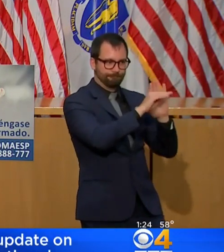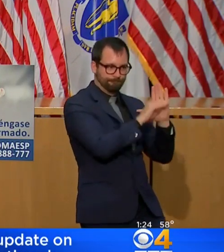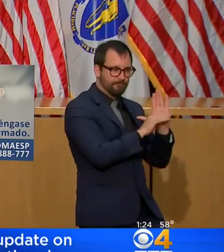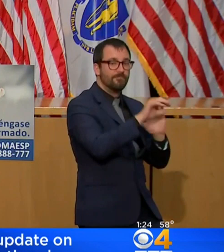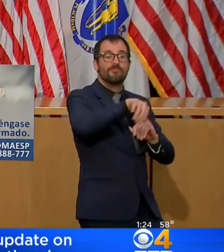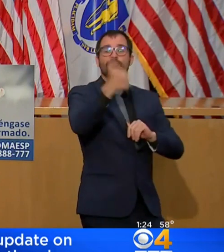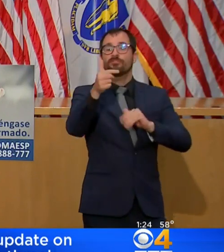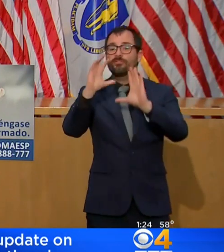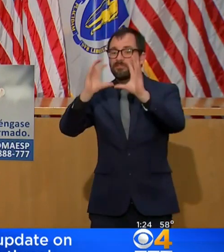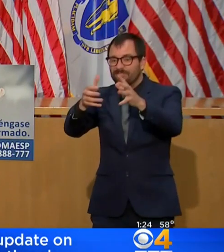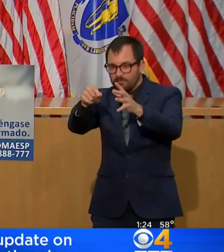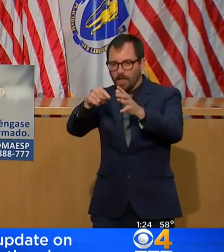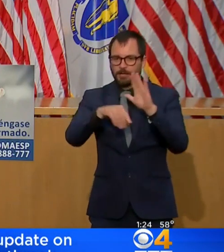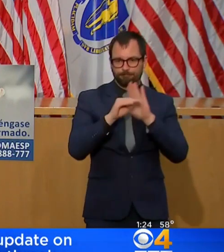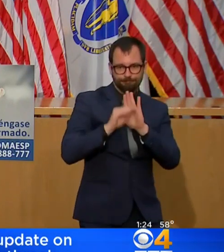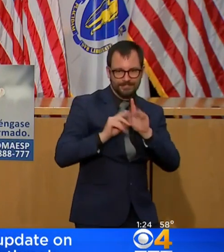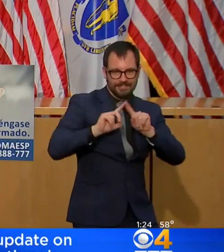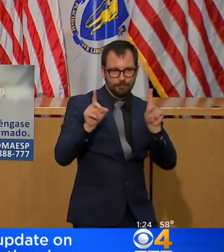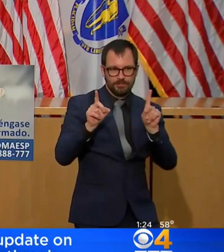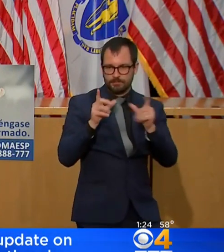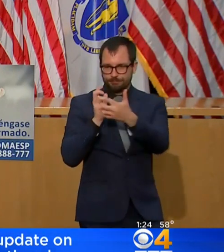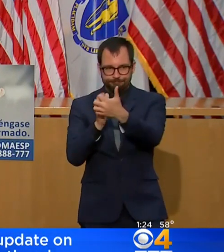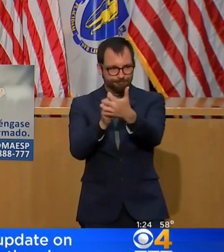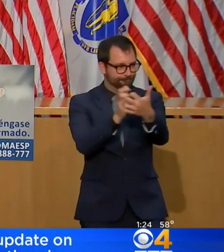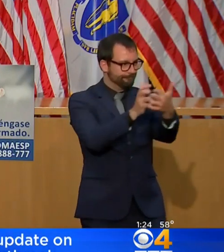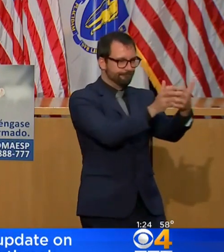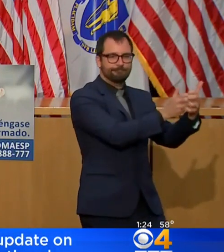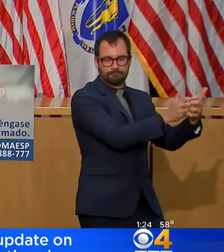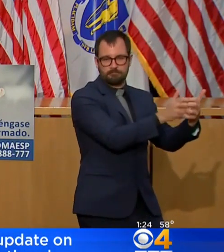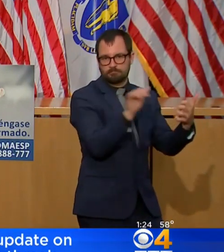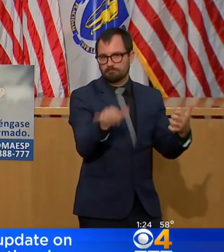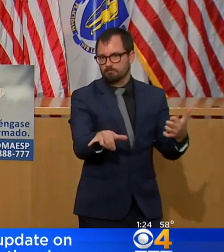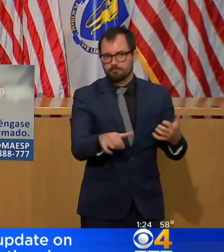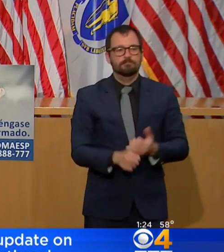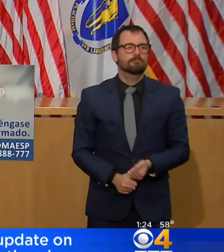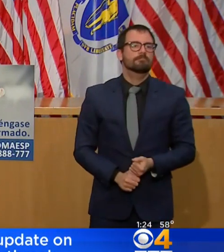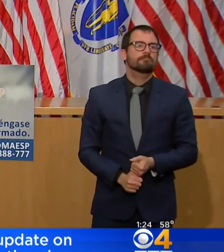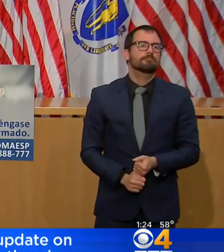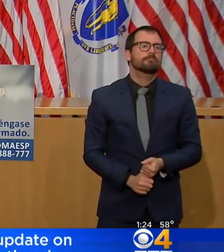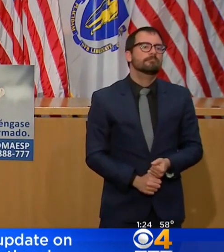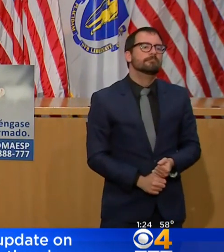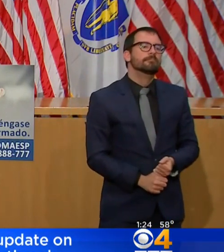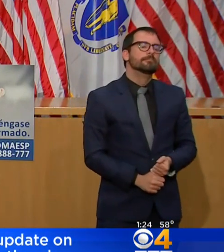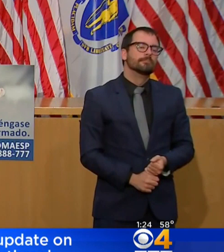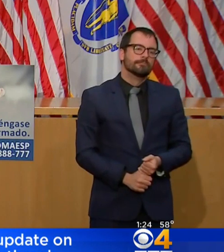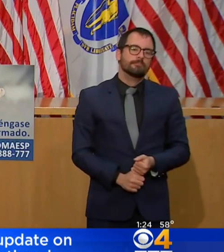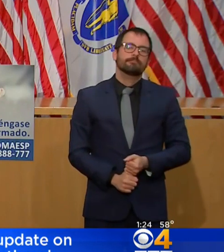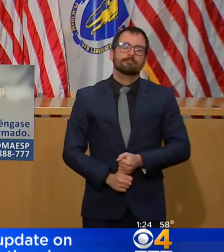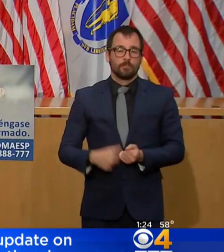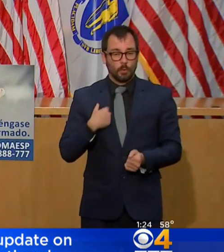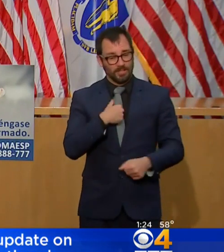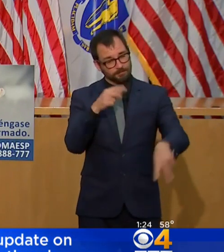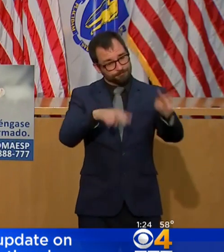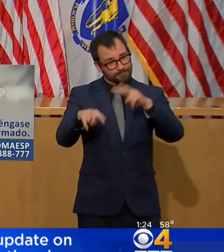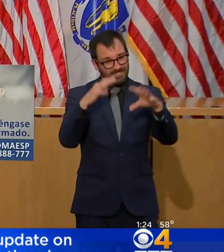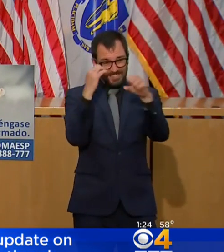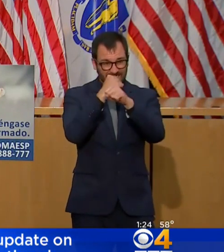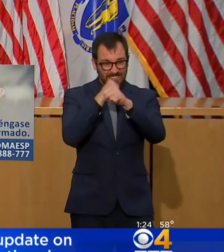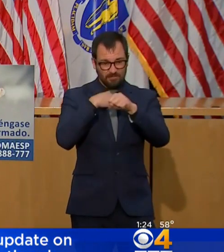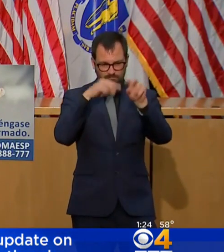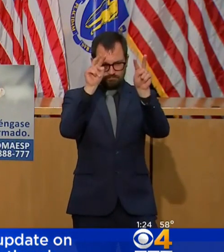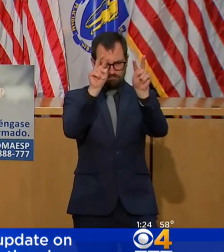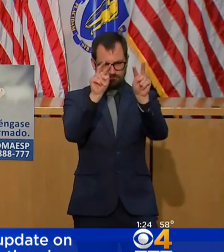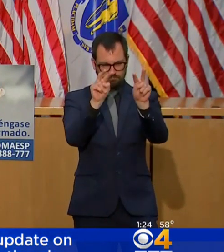decisions and timing is influenced by the public health data that informs us with respect to spread of COVID-19 in our